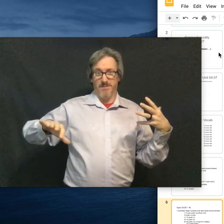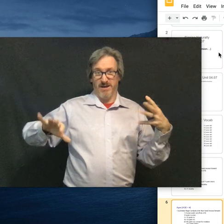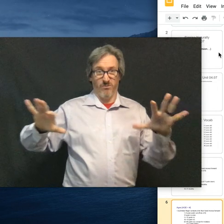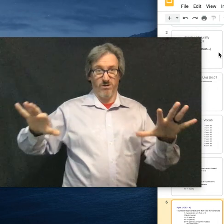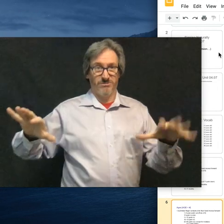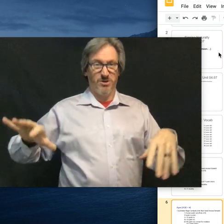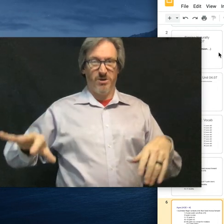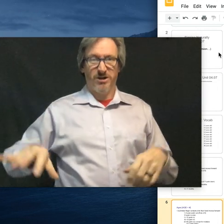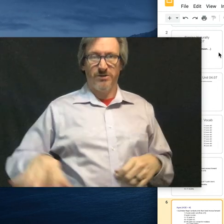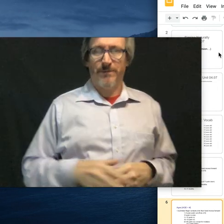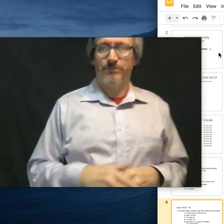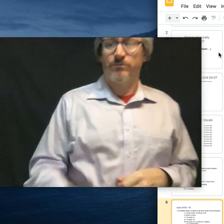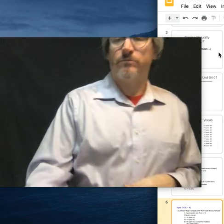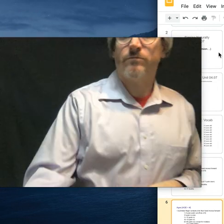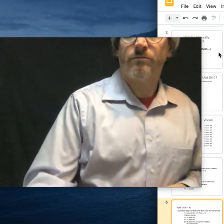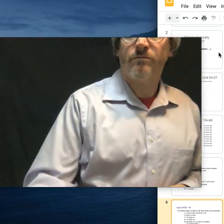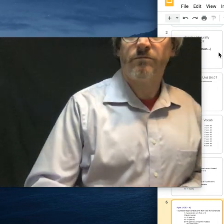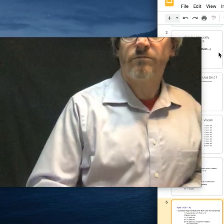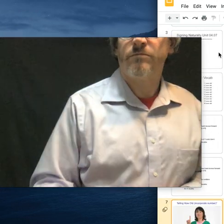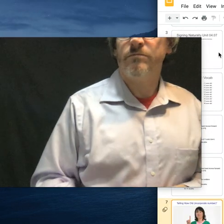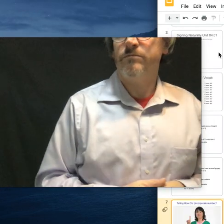mixing a metaphor. Don't wanna do that.